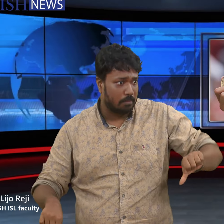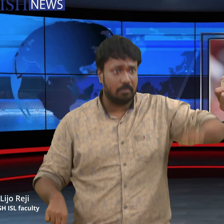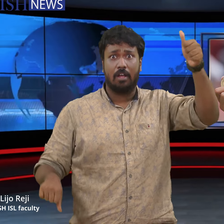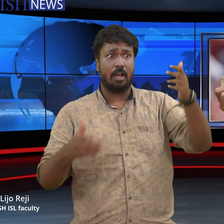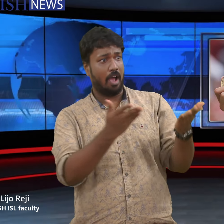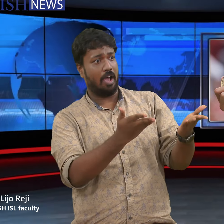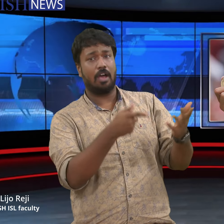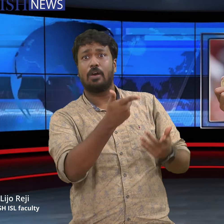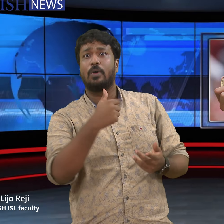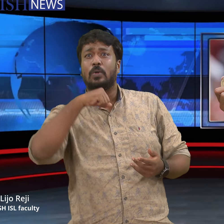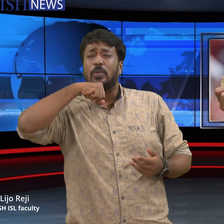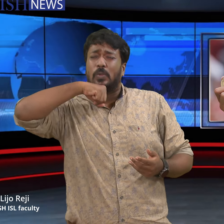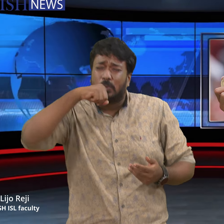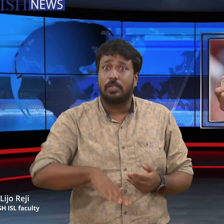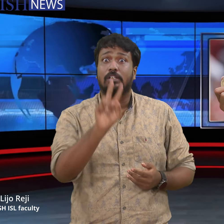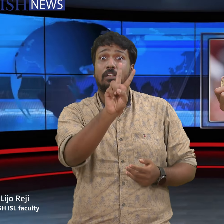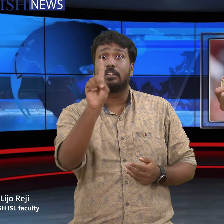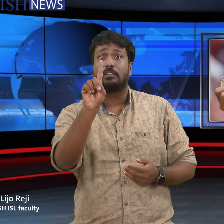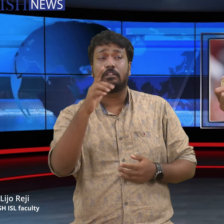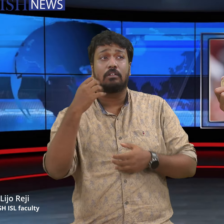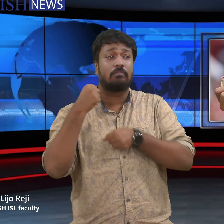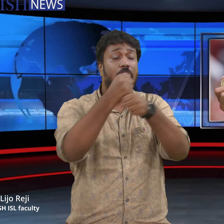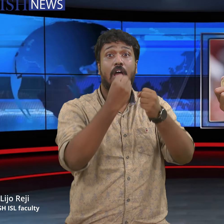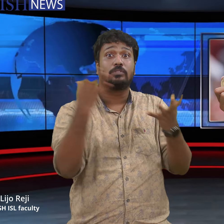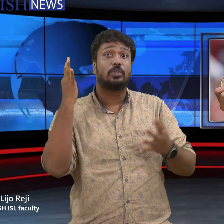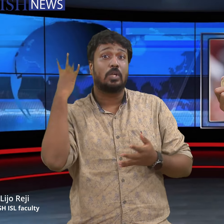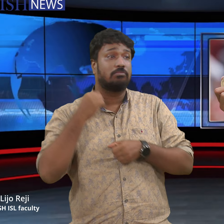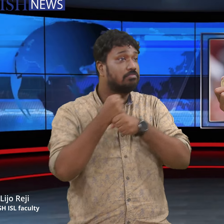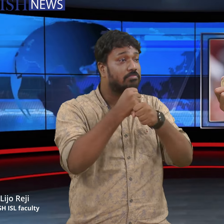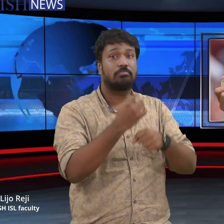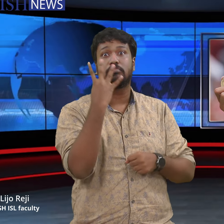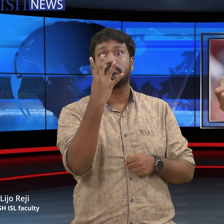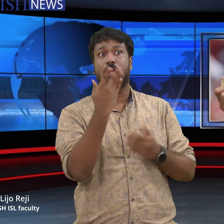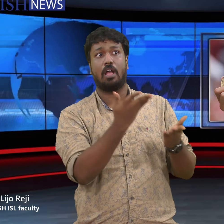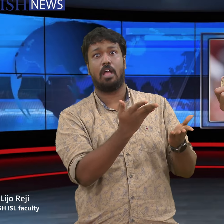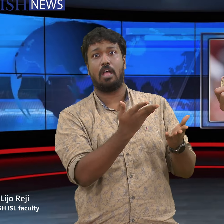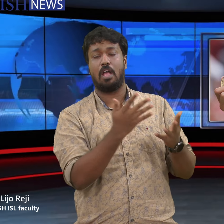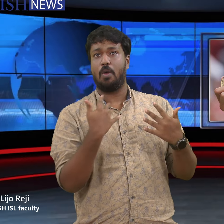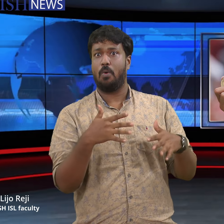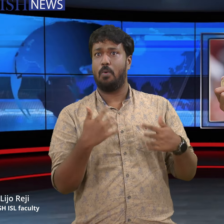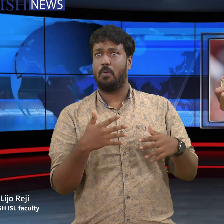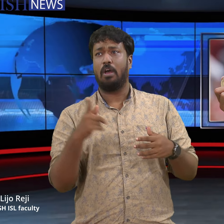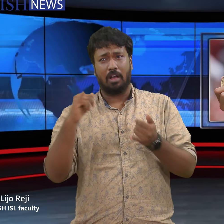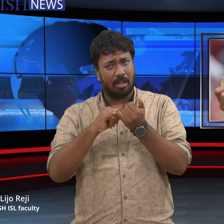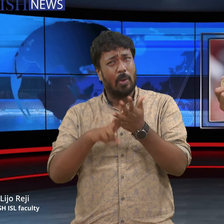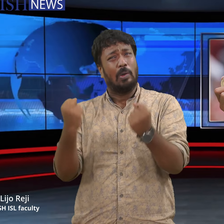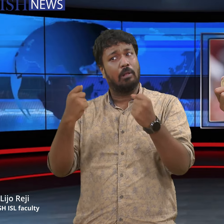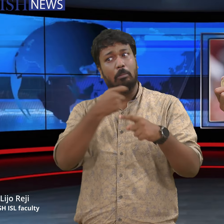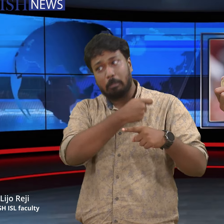Pavolini in the final 6-2, 2-6, 6-4 to win the ladies' singles tennis title at the 2024 Wimbledon